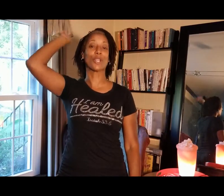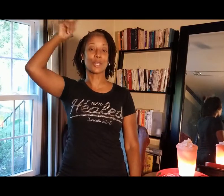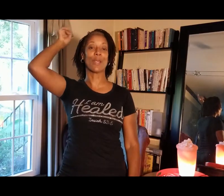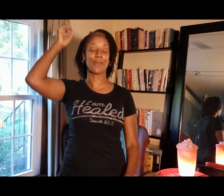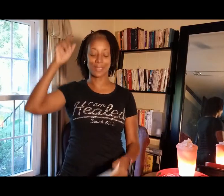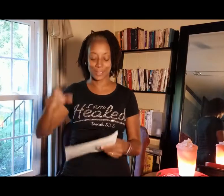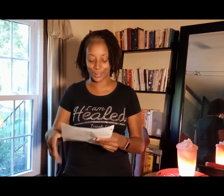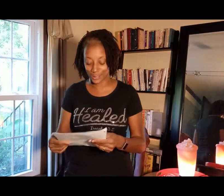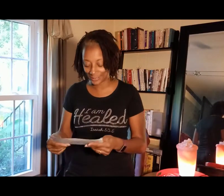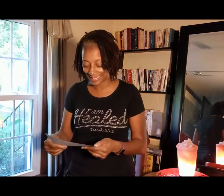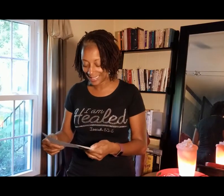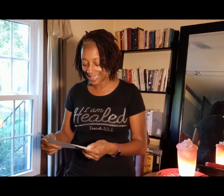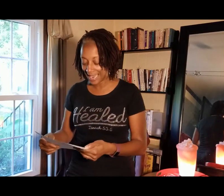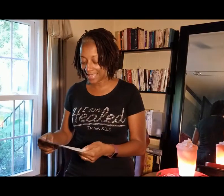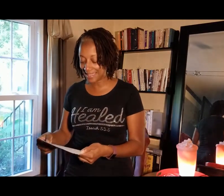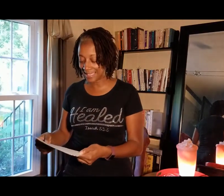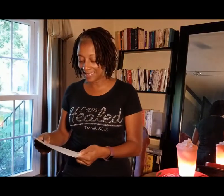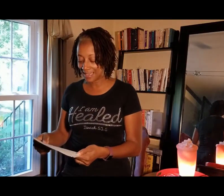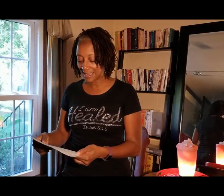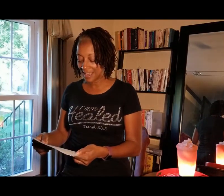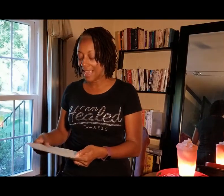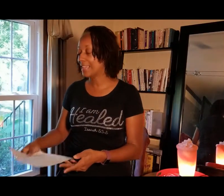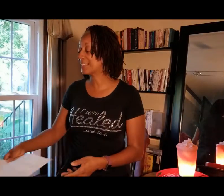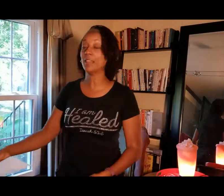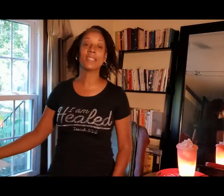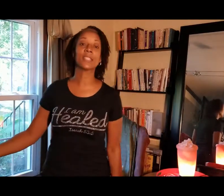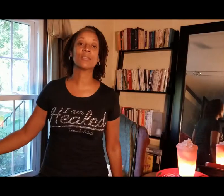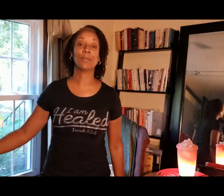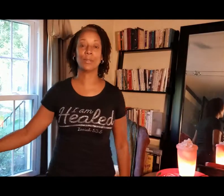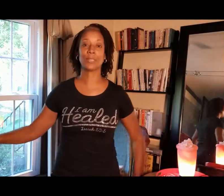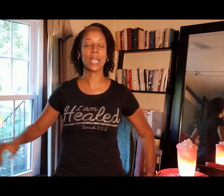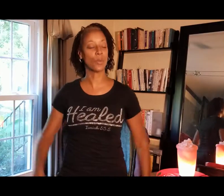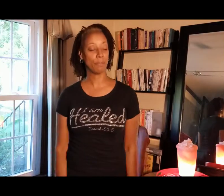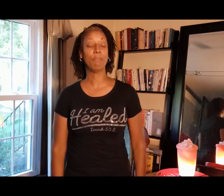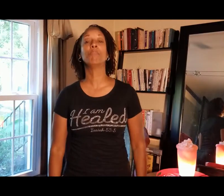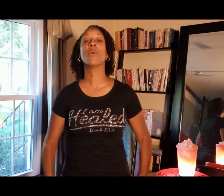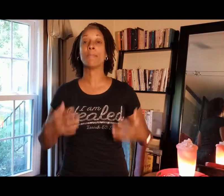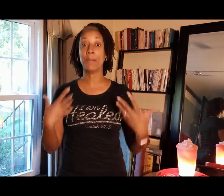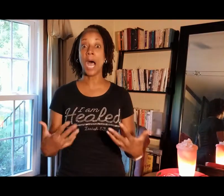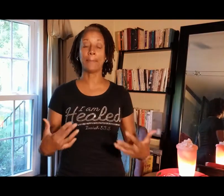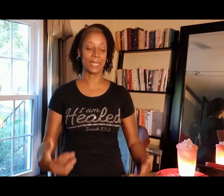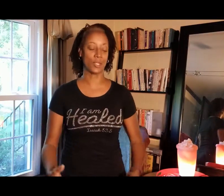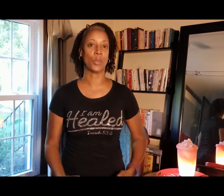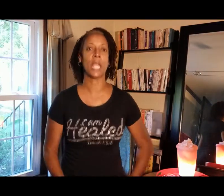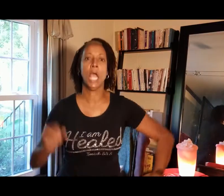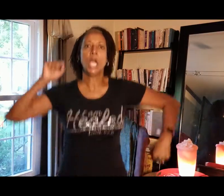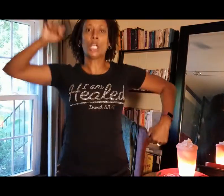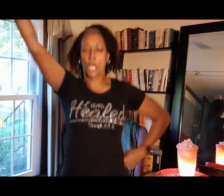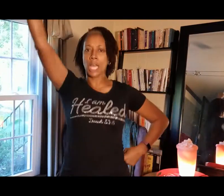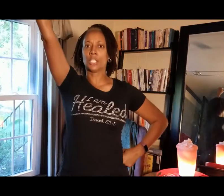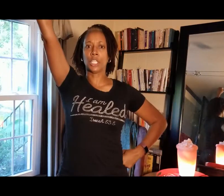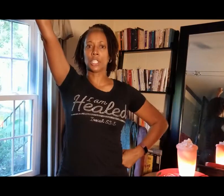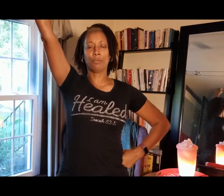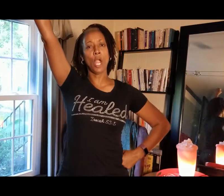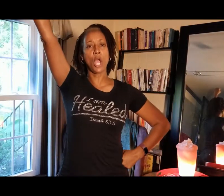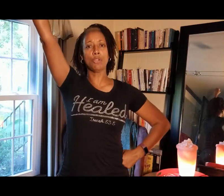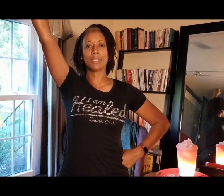turn around in the circle. And then, and Colossus of Rhodes. And we, we popped into it. Colossus of Rhodes.